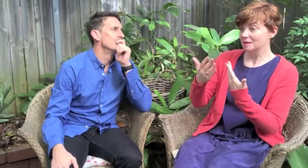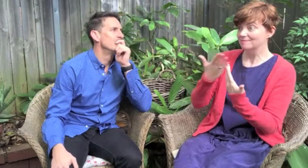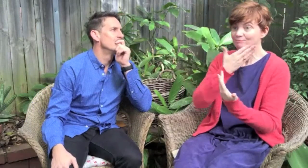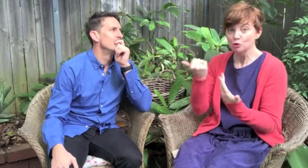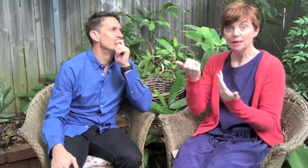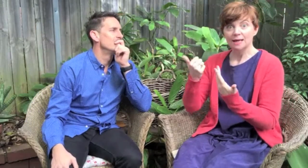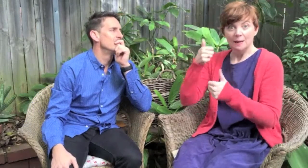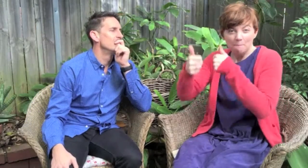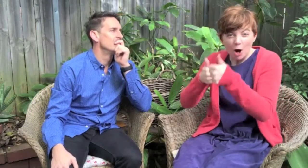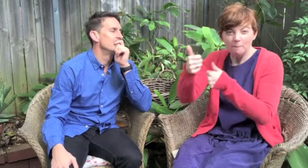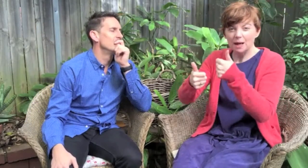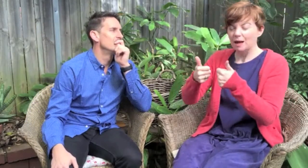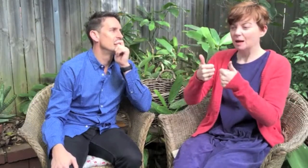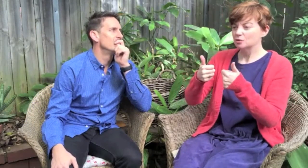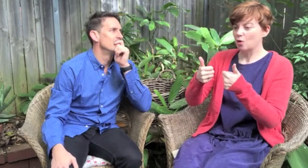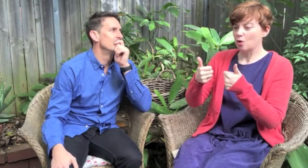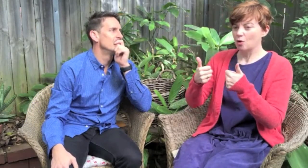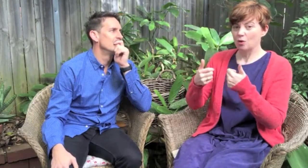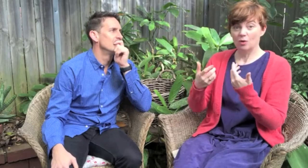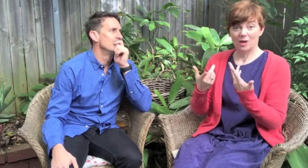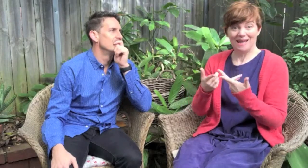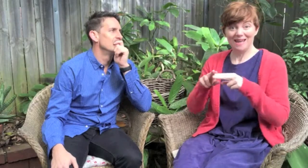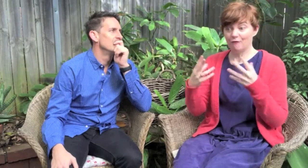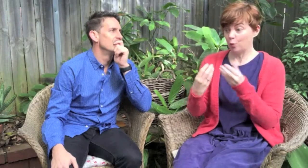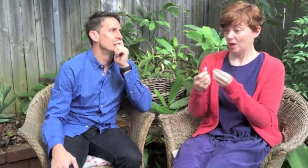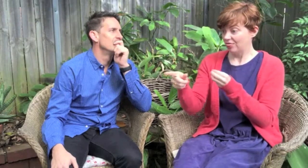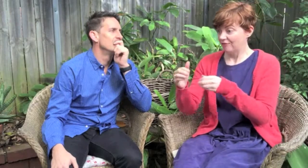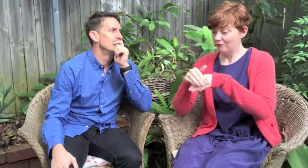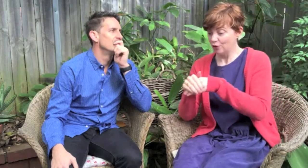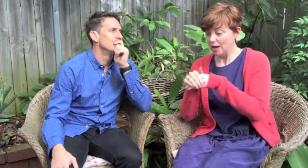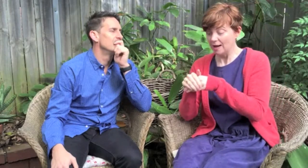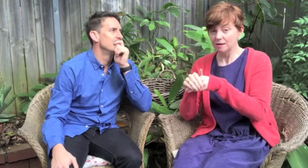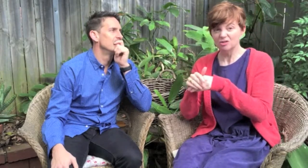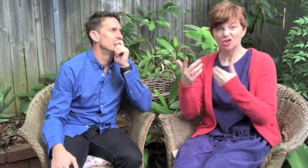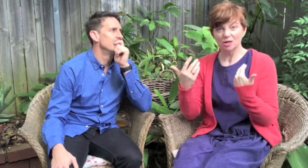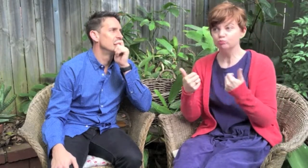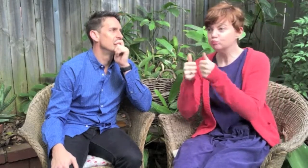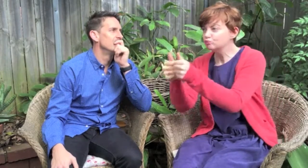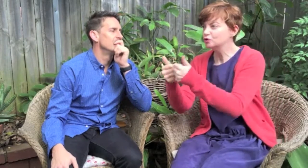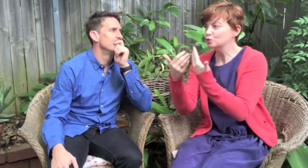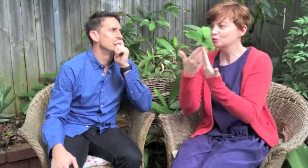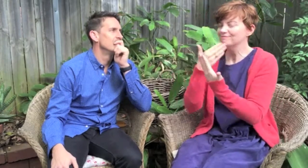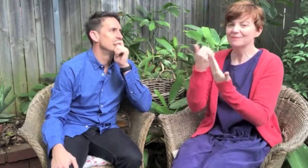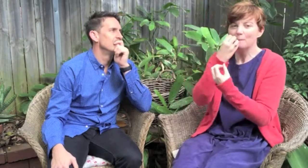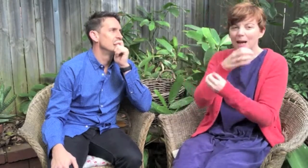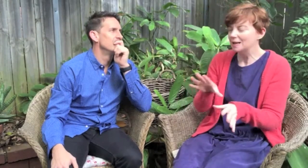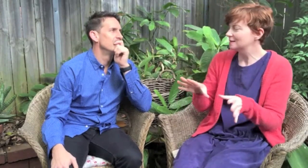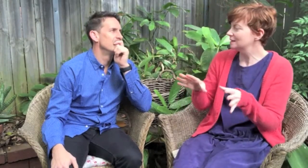really know how to do that. You see, her best friend's really pretty and very popular and so by association